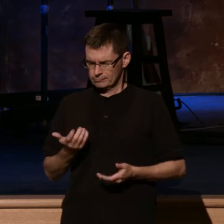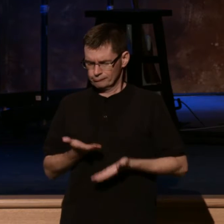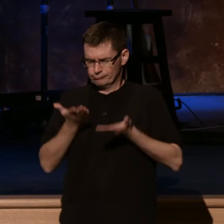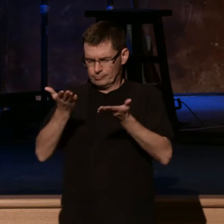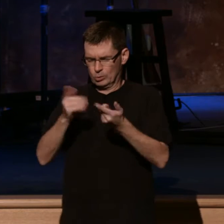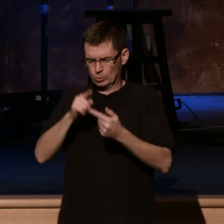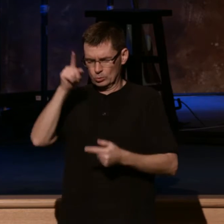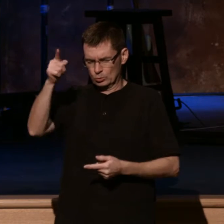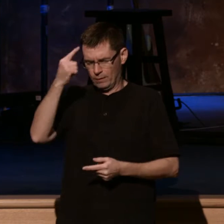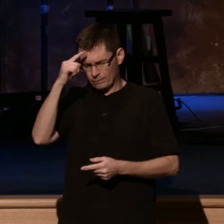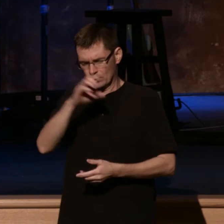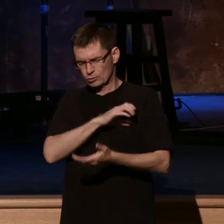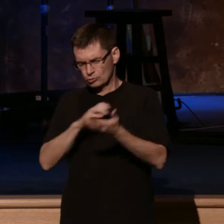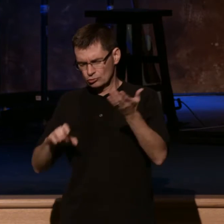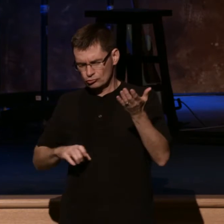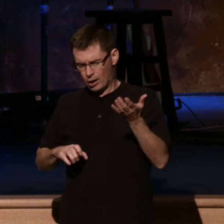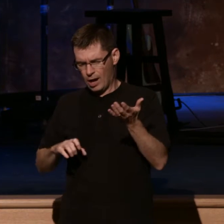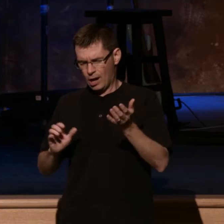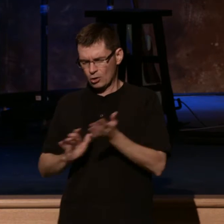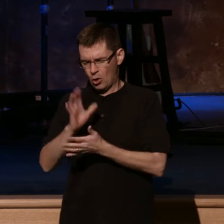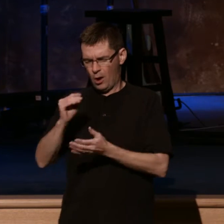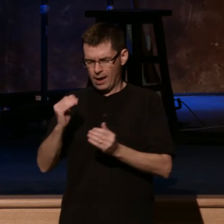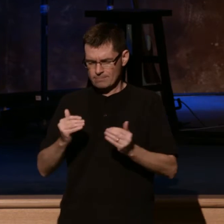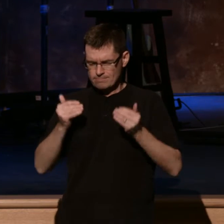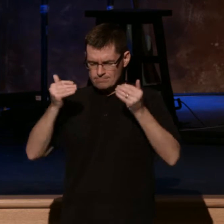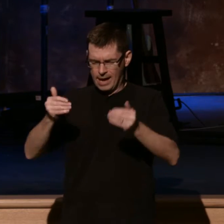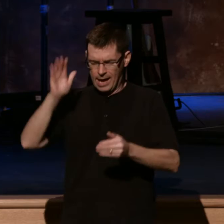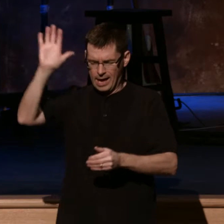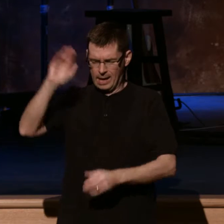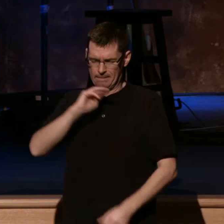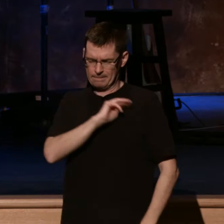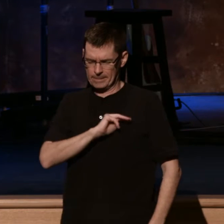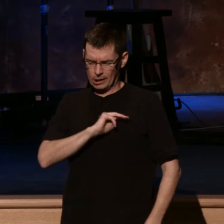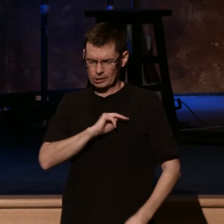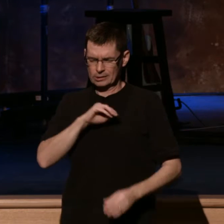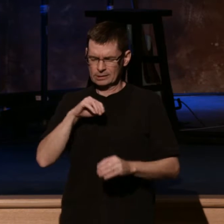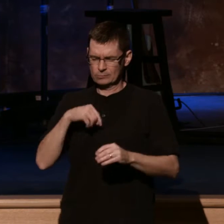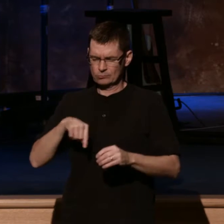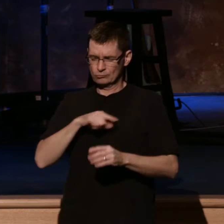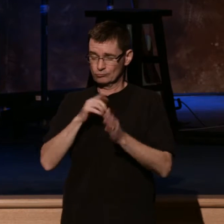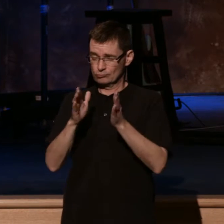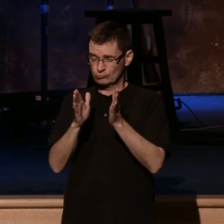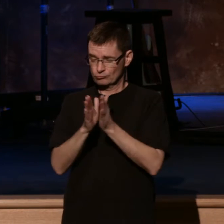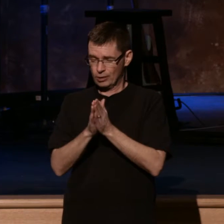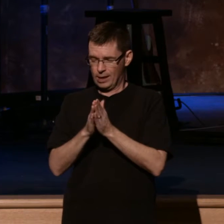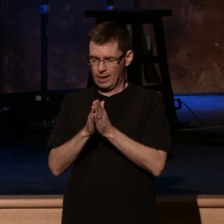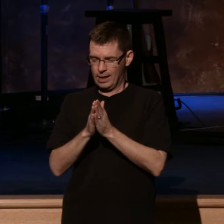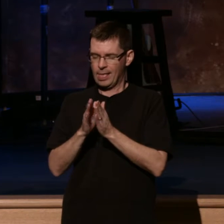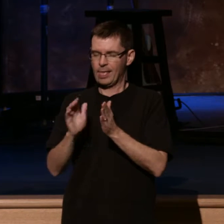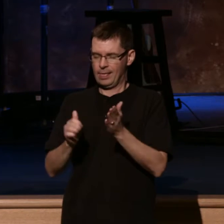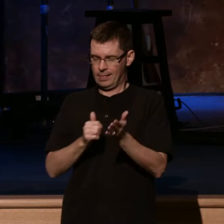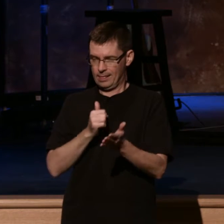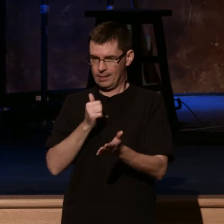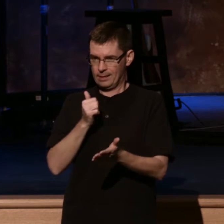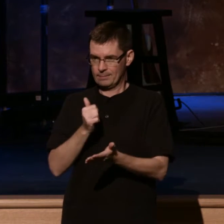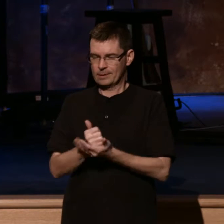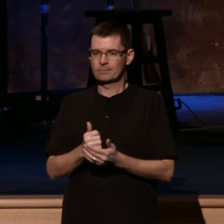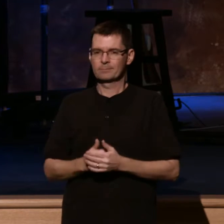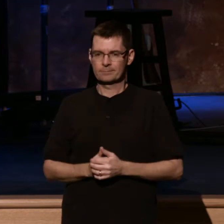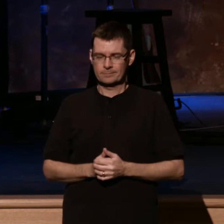Christ's glory and the advancement of his mission, we pray, and all God's men said, amen, amen. Well, you would